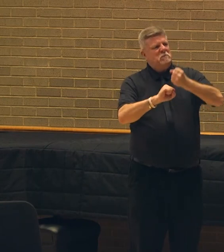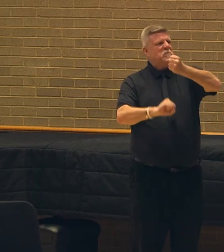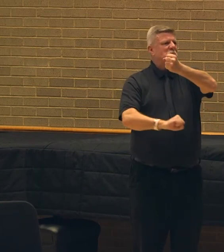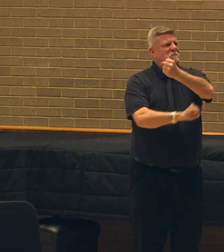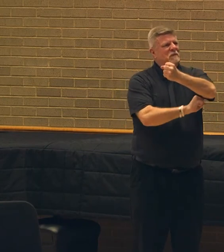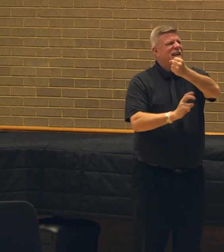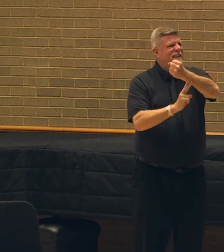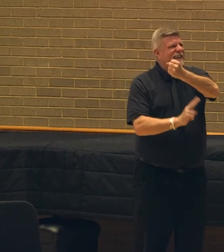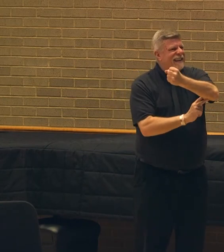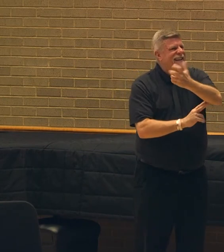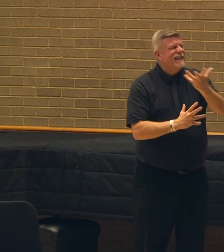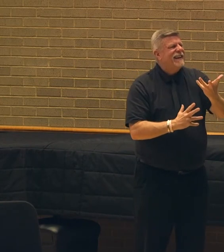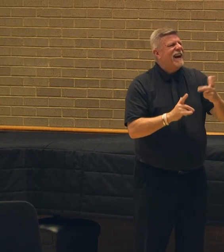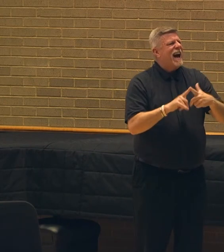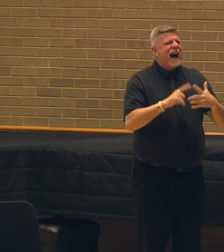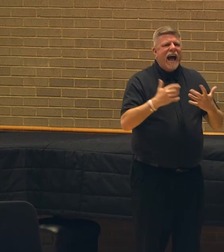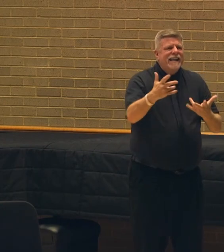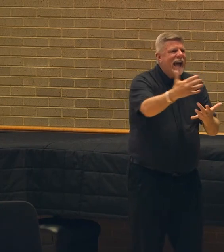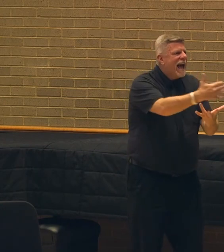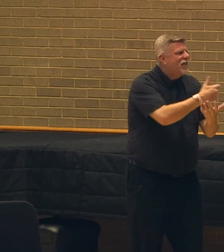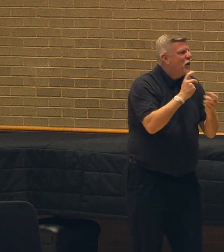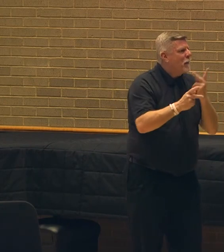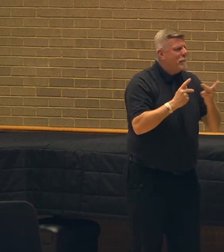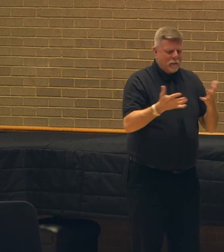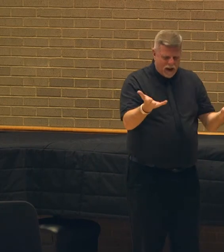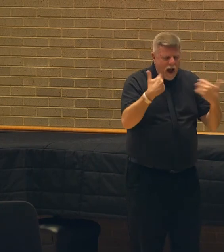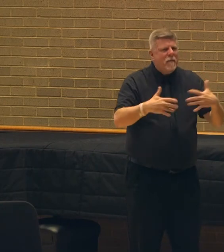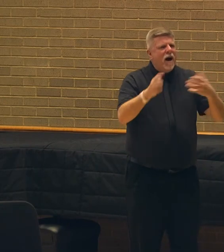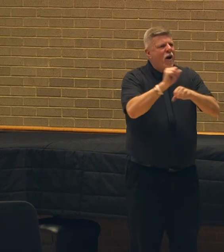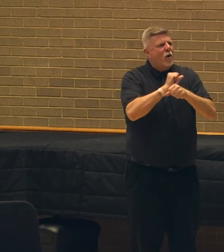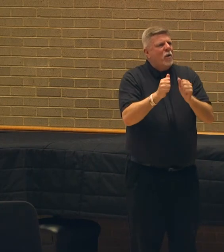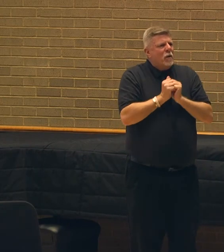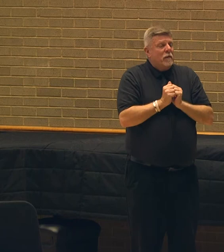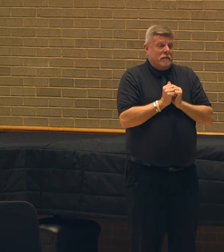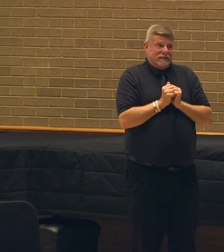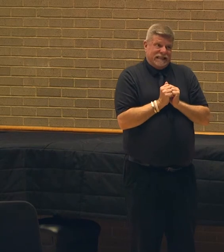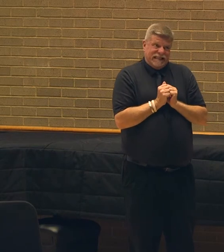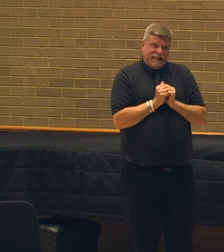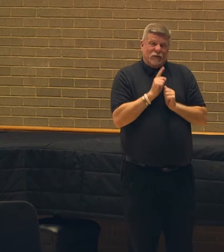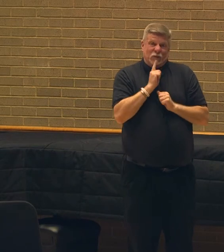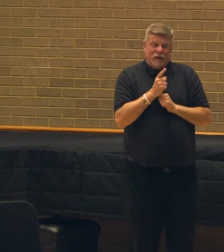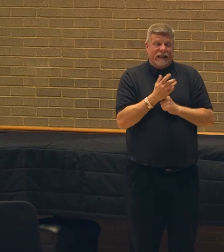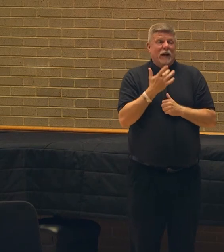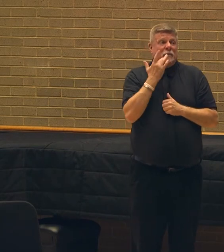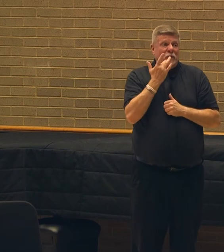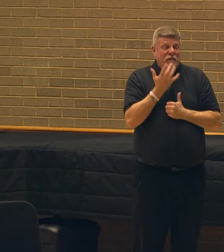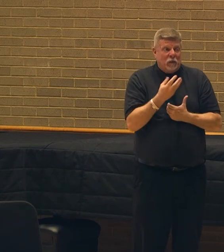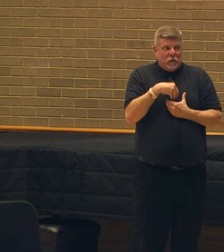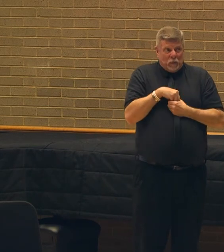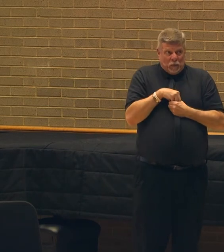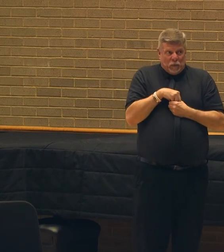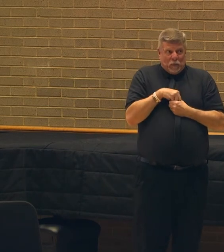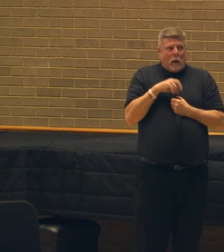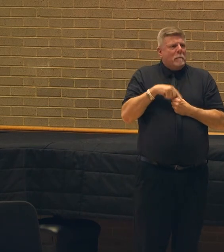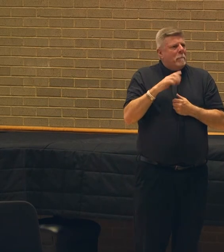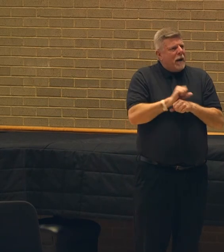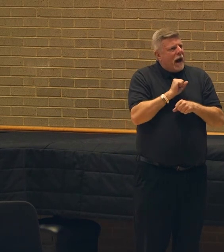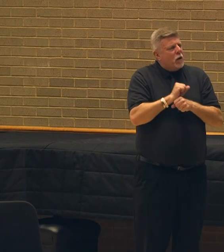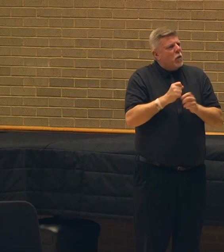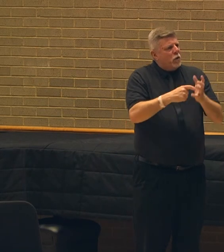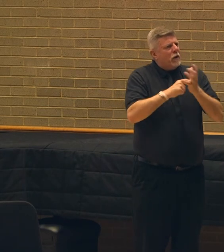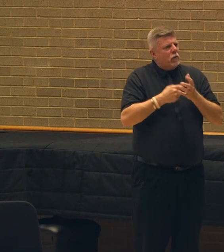to do all of this work. I'm an introvert by nature but my work necessitates me being an extrovert.